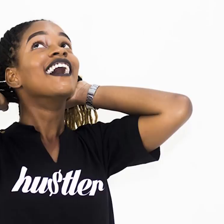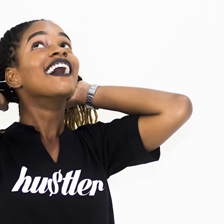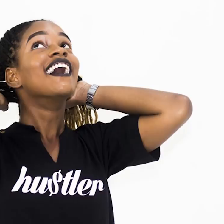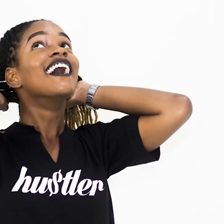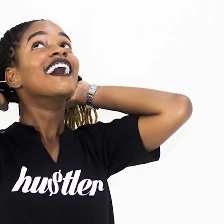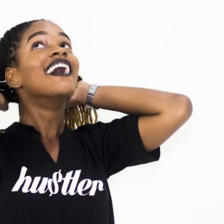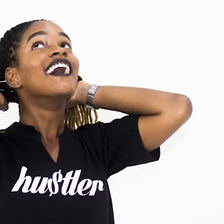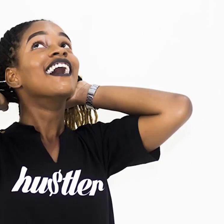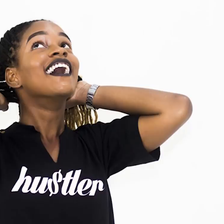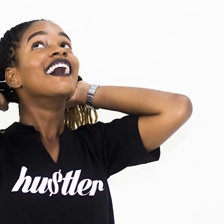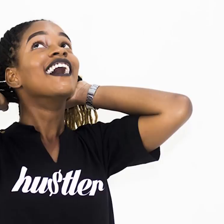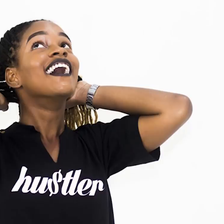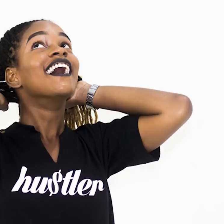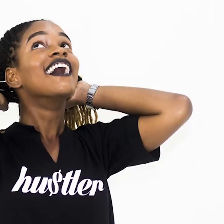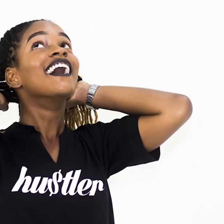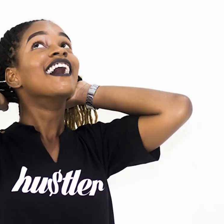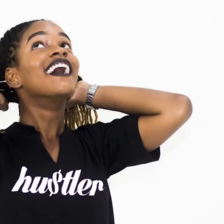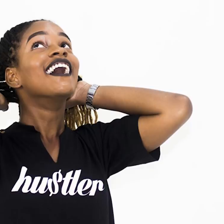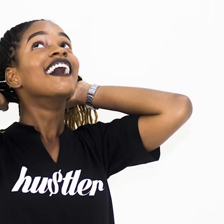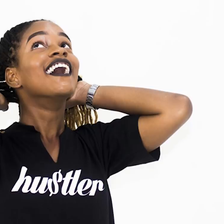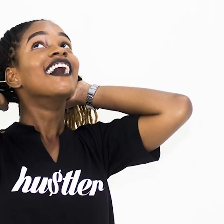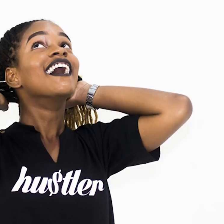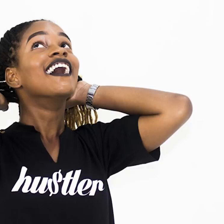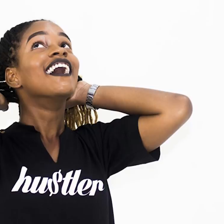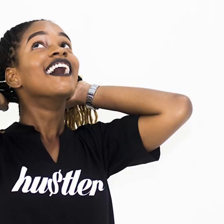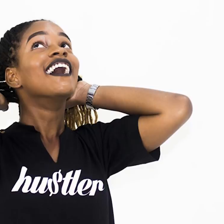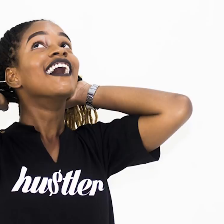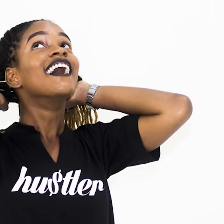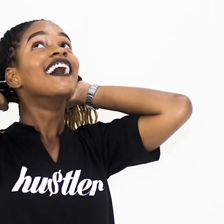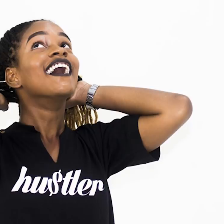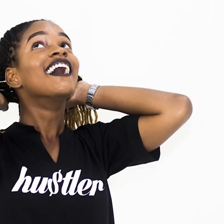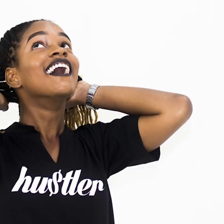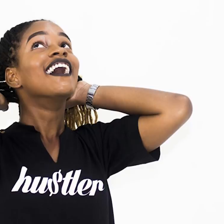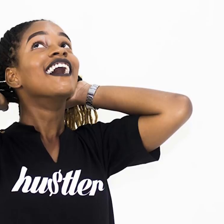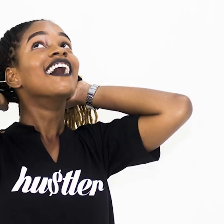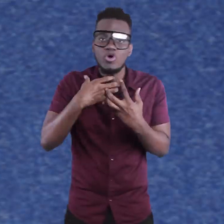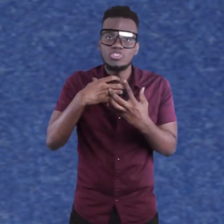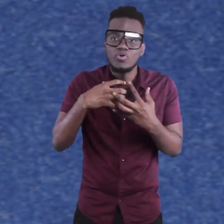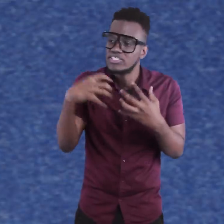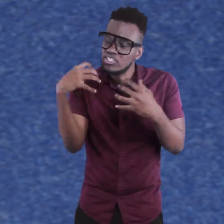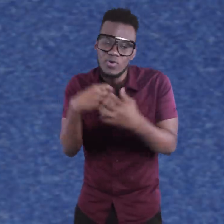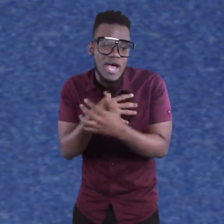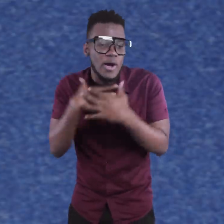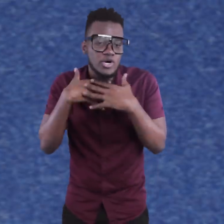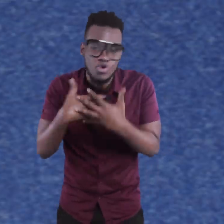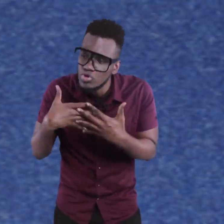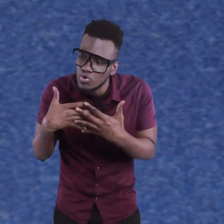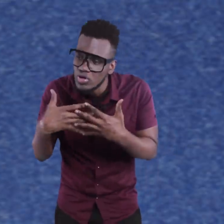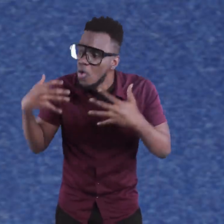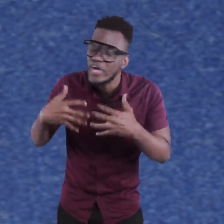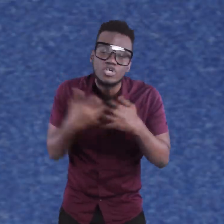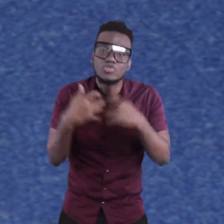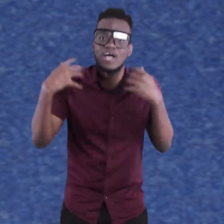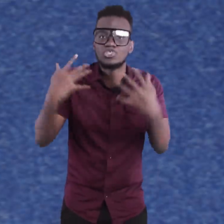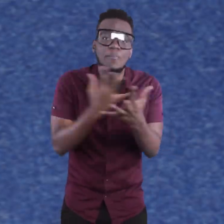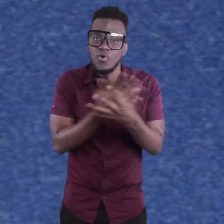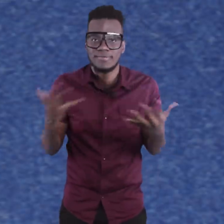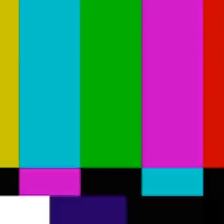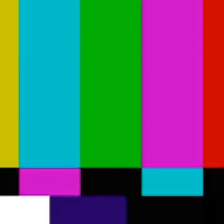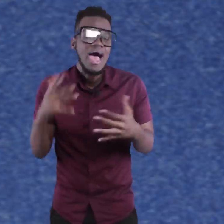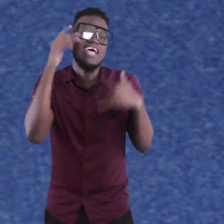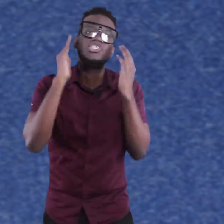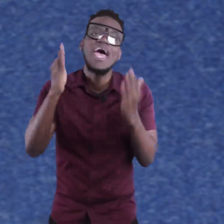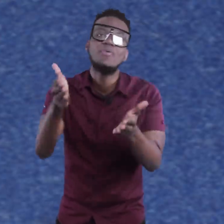I have one little young voice, you know, like one youth, when I really got you, finished got you puberty, our voice have the little young sound, say it sound like one little young youth, where you just want